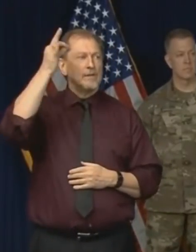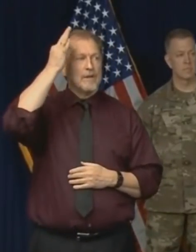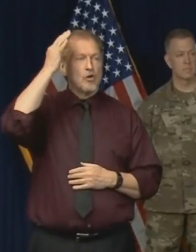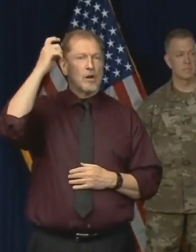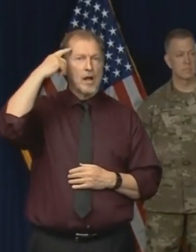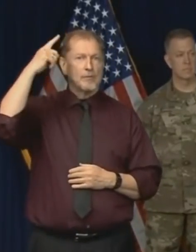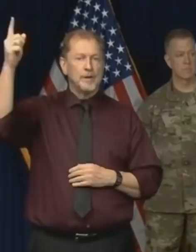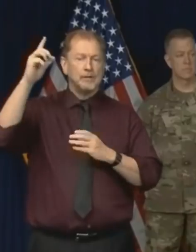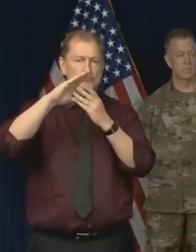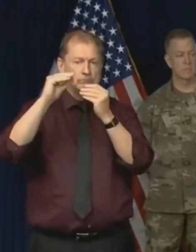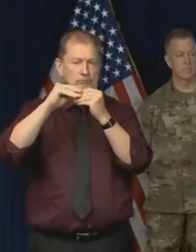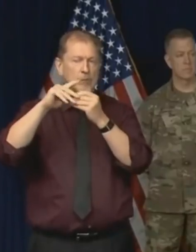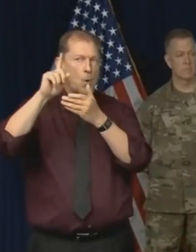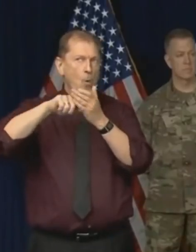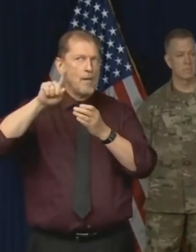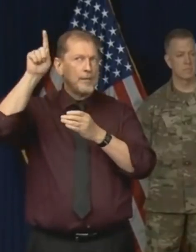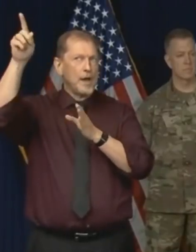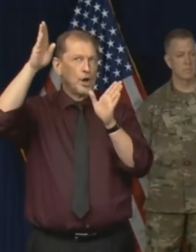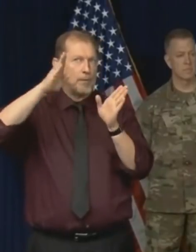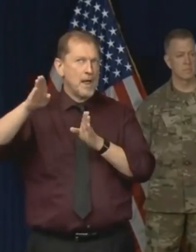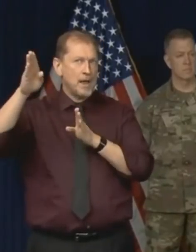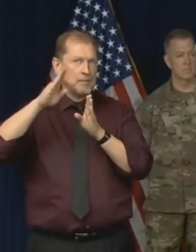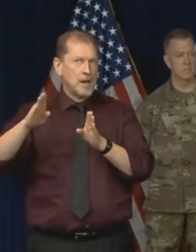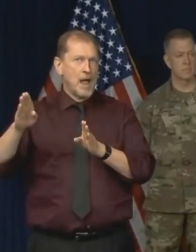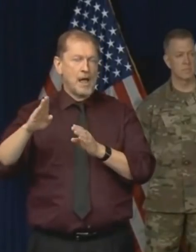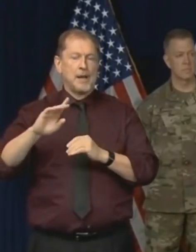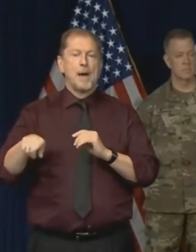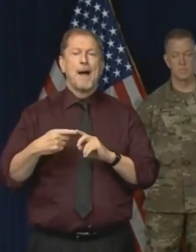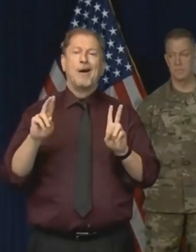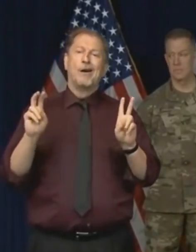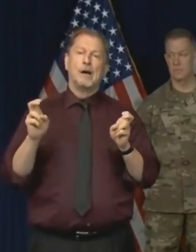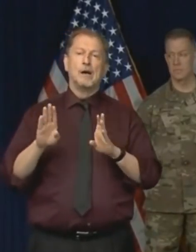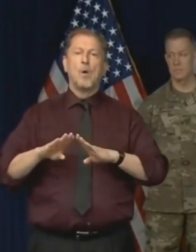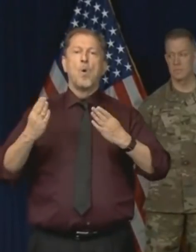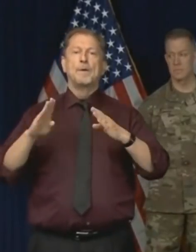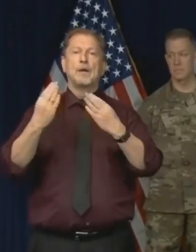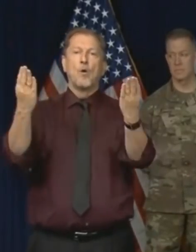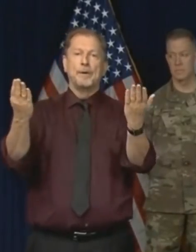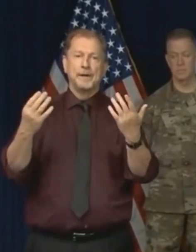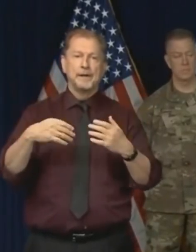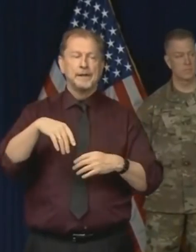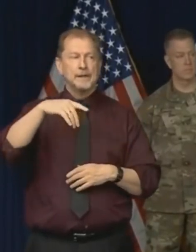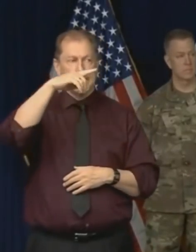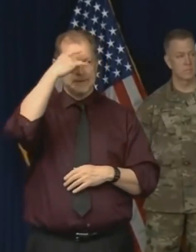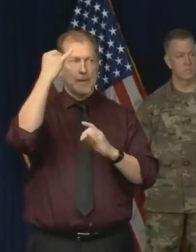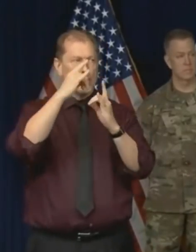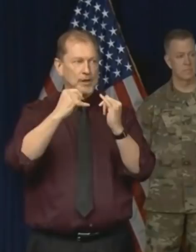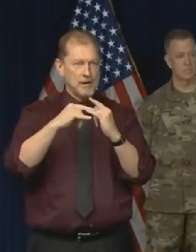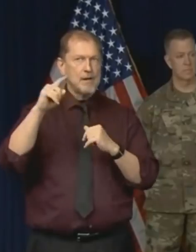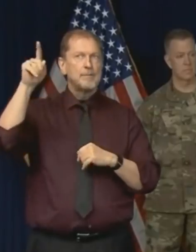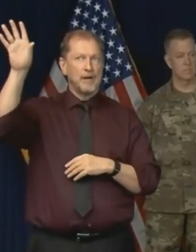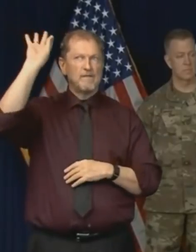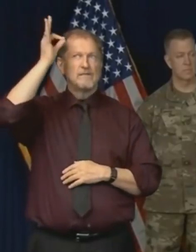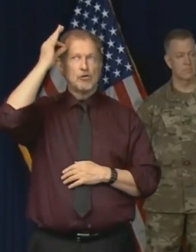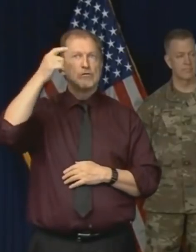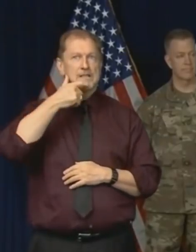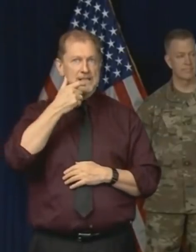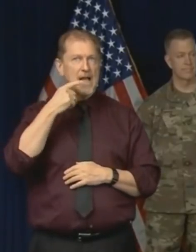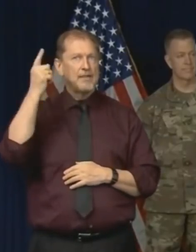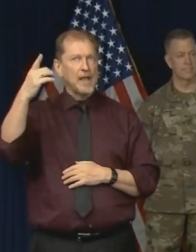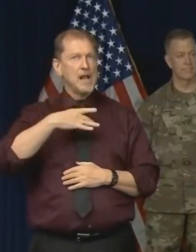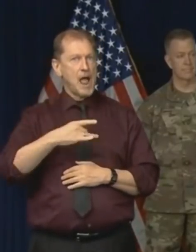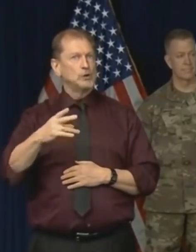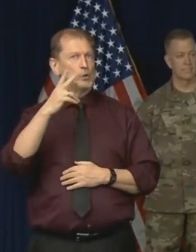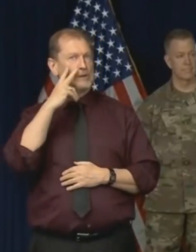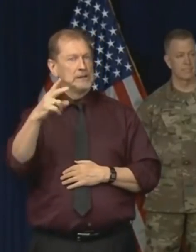guidelines of the plans that they may have in place of what reopening looks like. And summer camp is one of the things that they would begin to phase